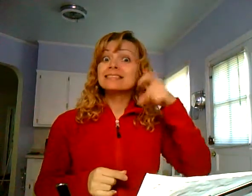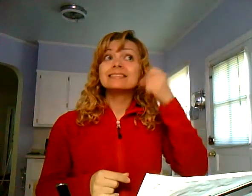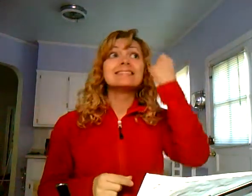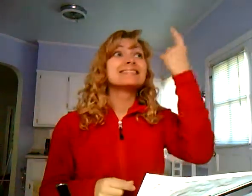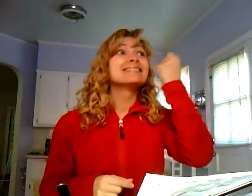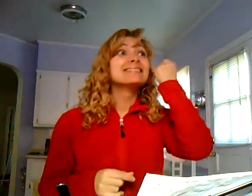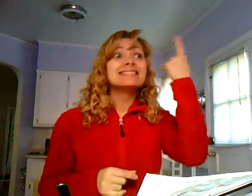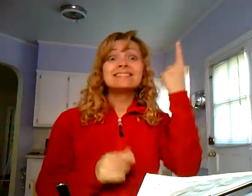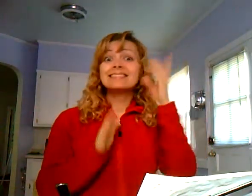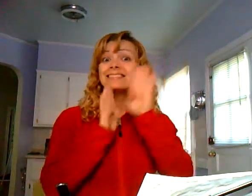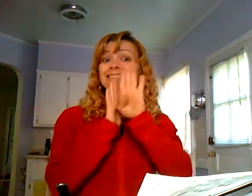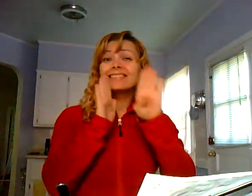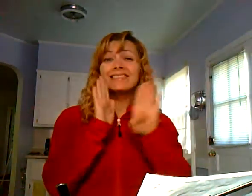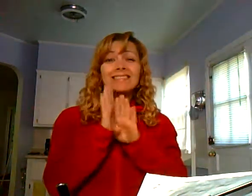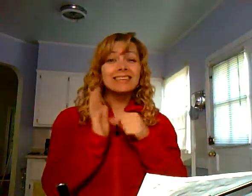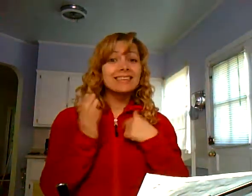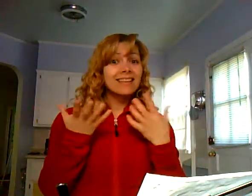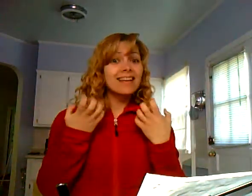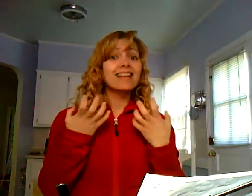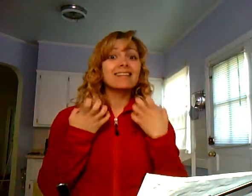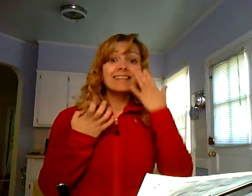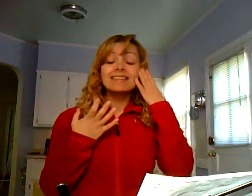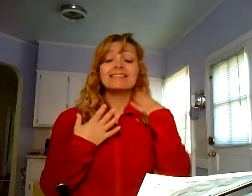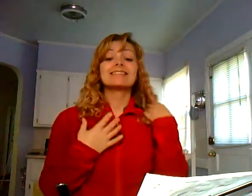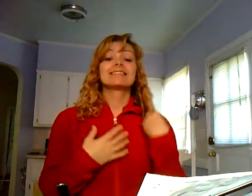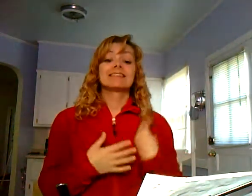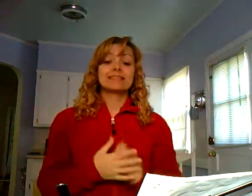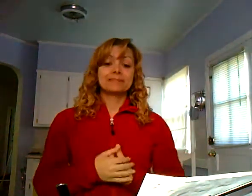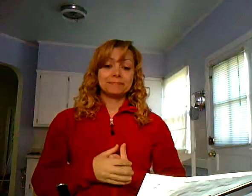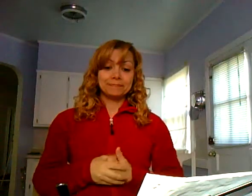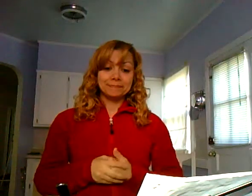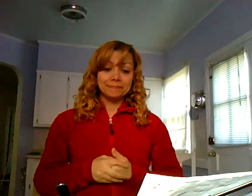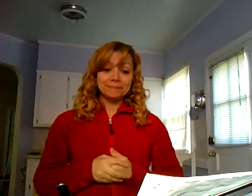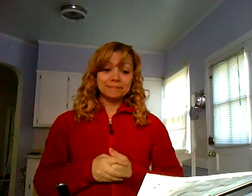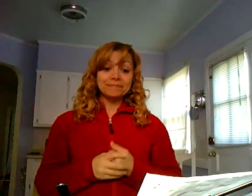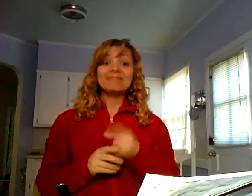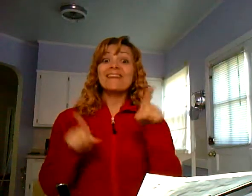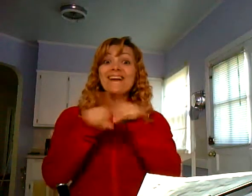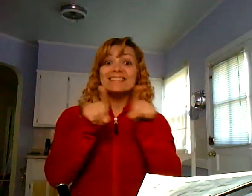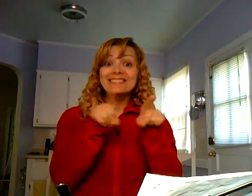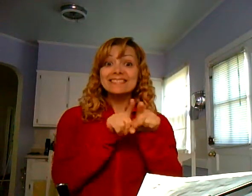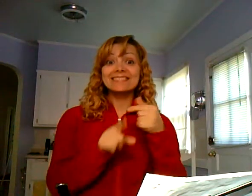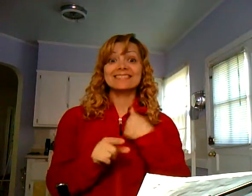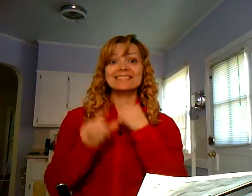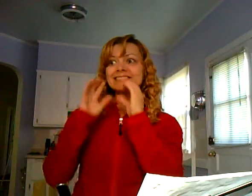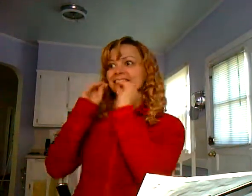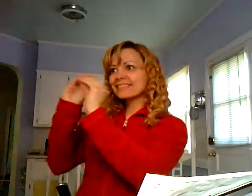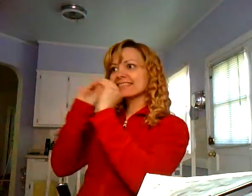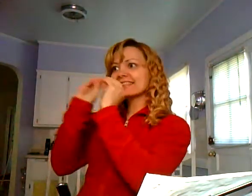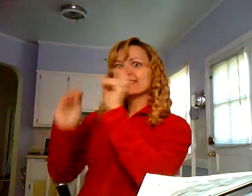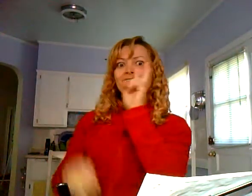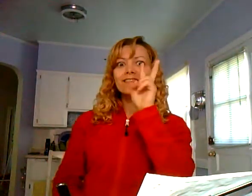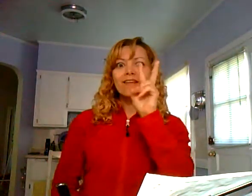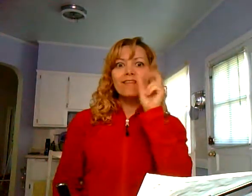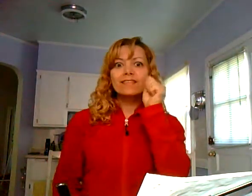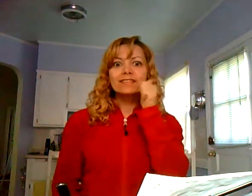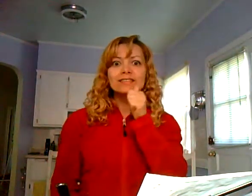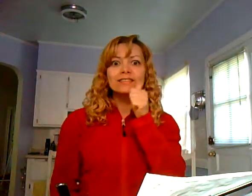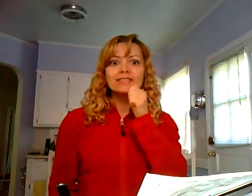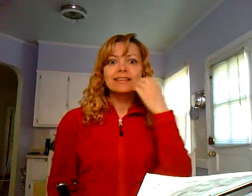because I need to understand what the Bible is saying and I wanted to understand it. Also, I was teaching